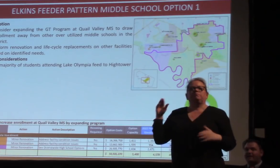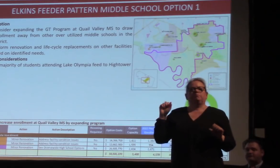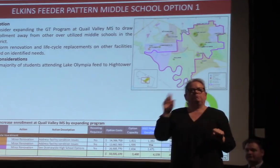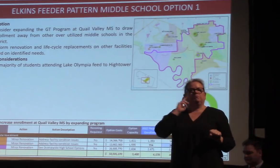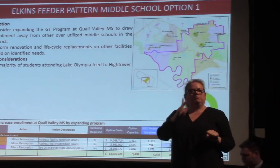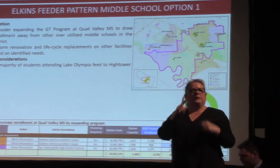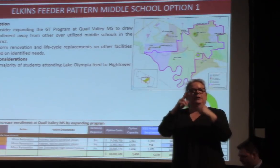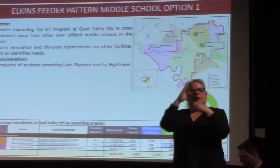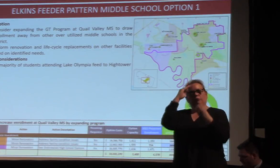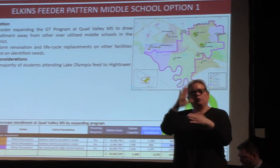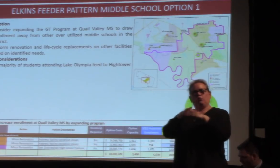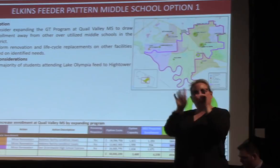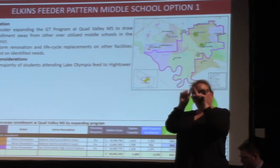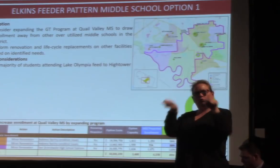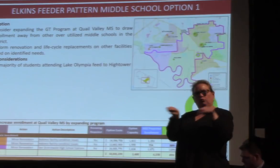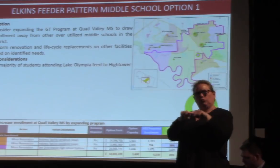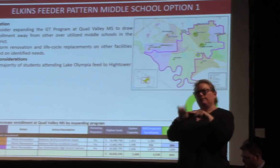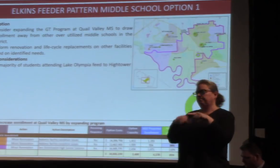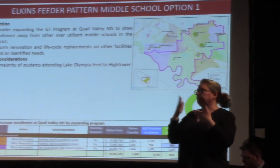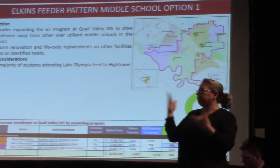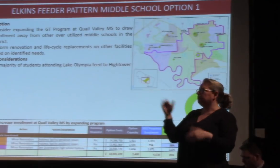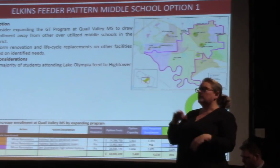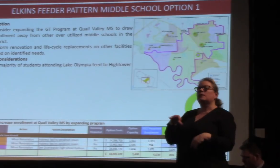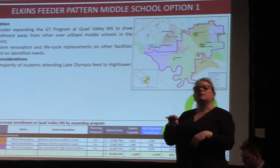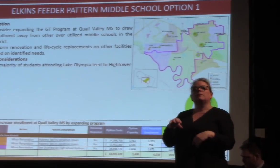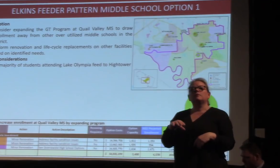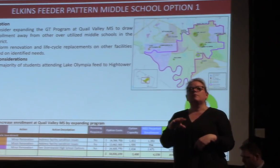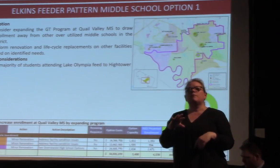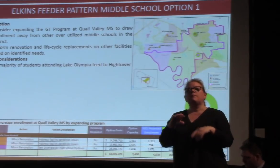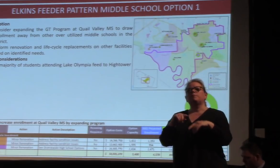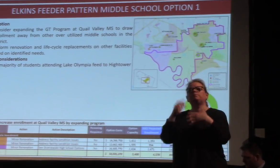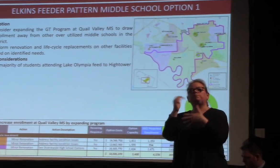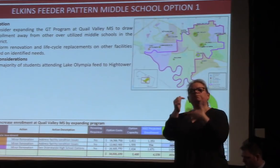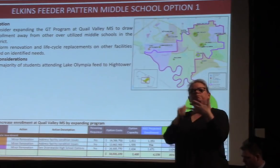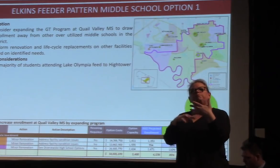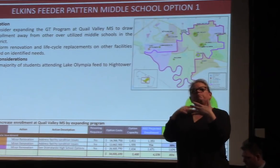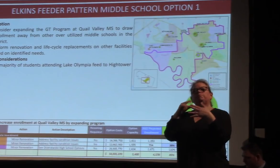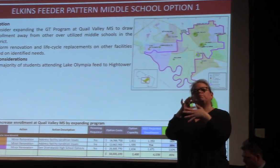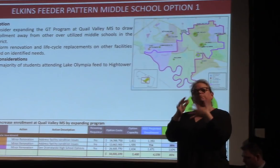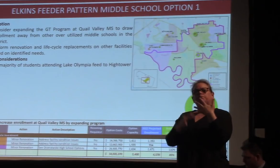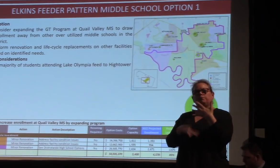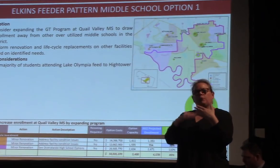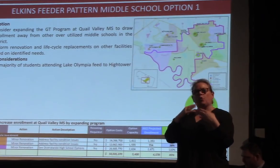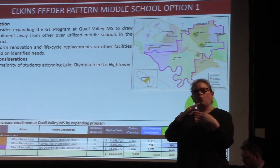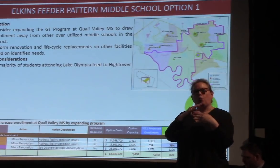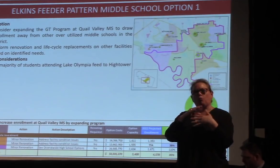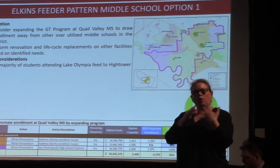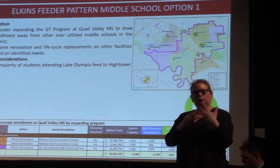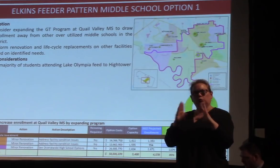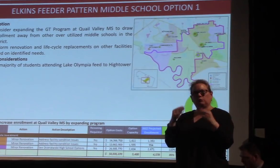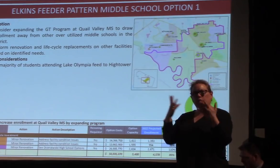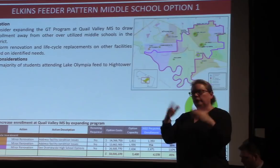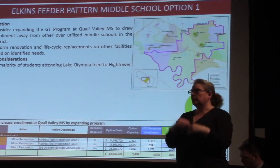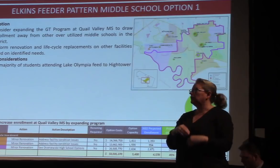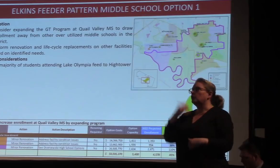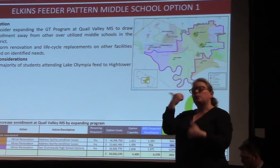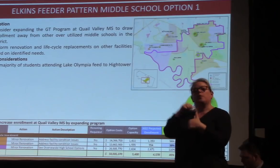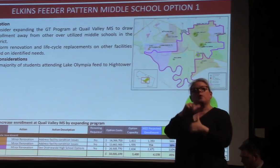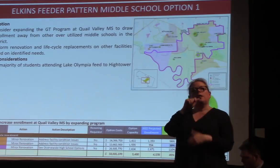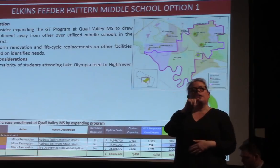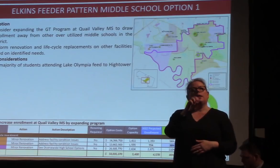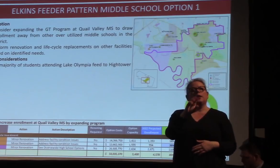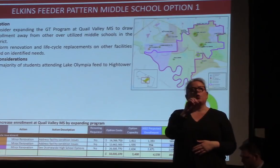-utilized middle schools in the area. Perform life cycle replacements in other facilities. then again, just remember that Lake Olympia is in the